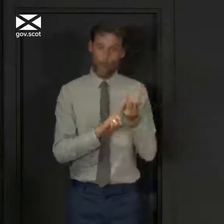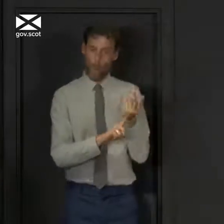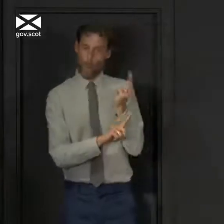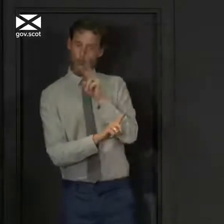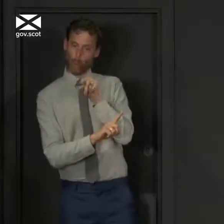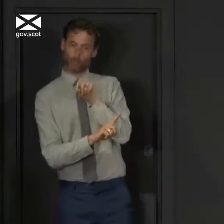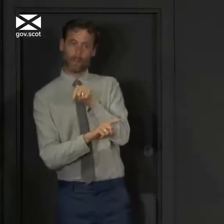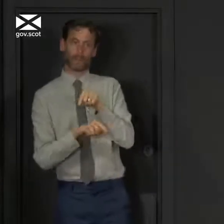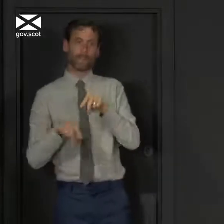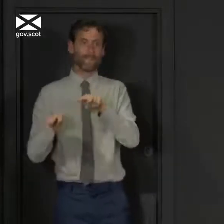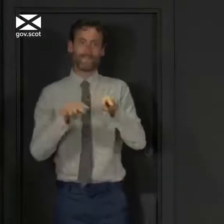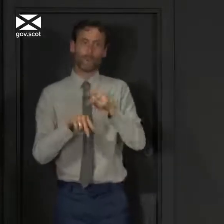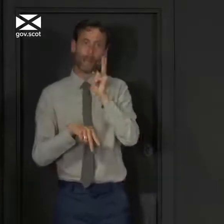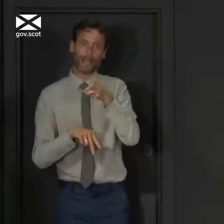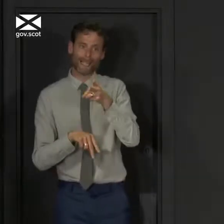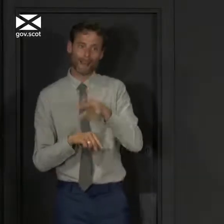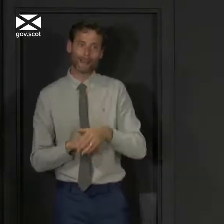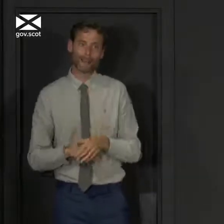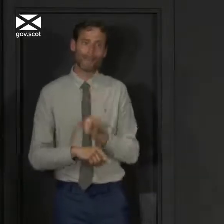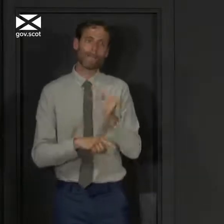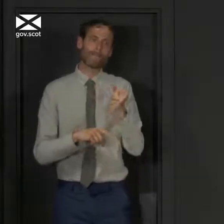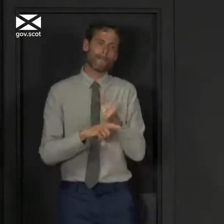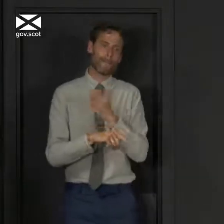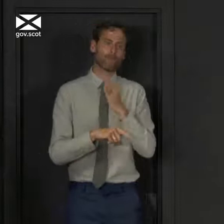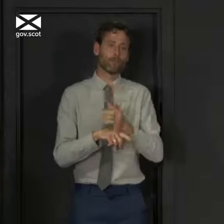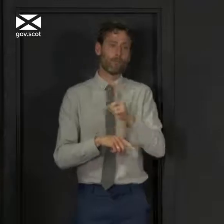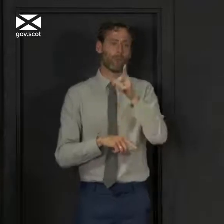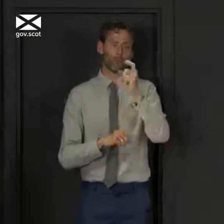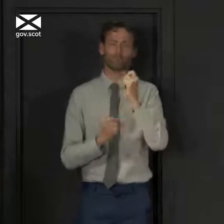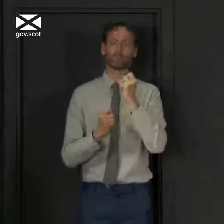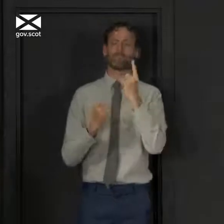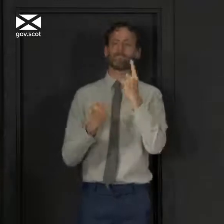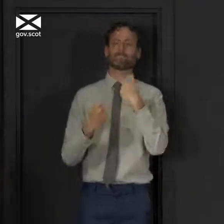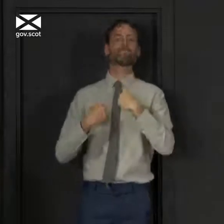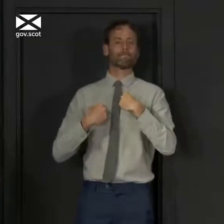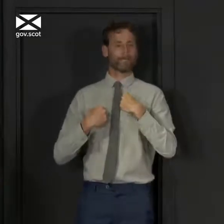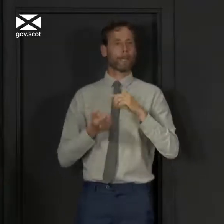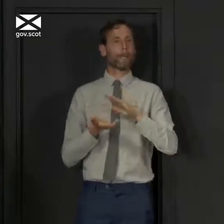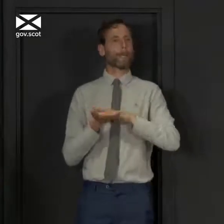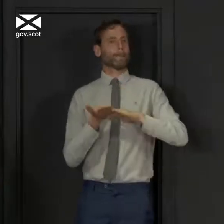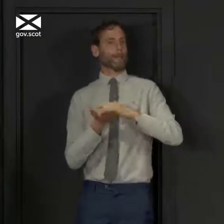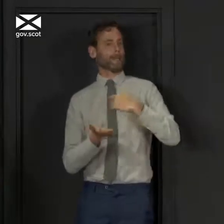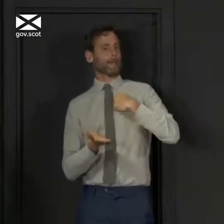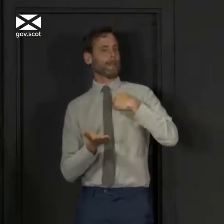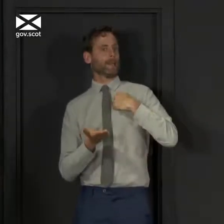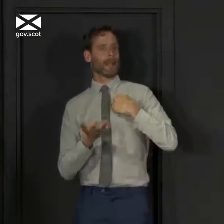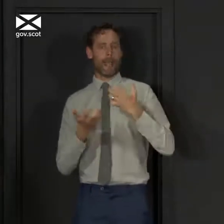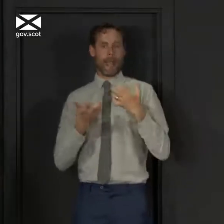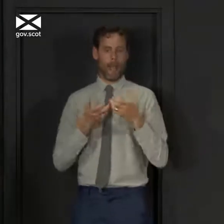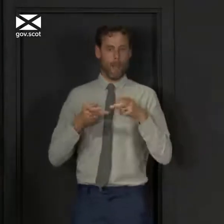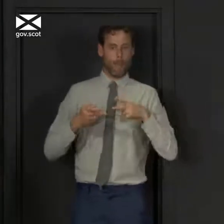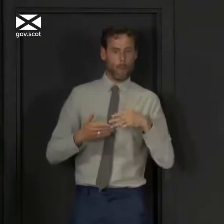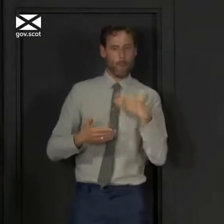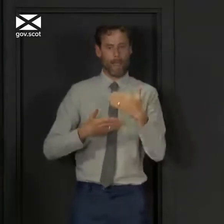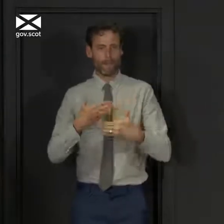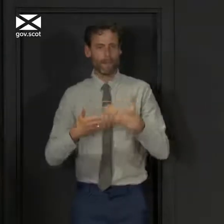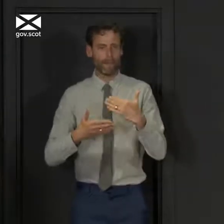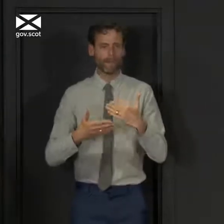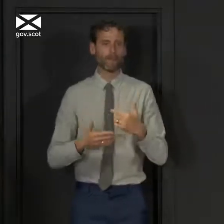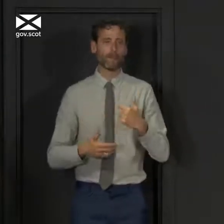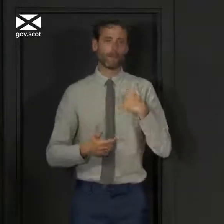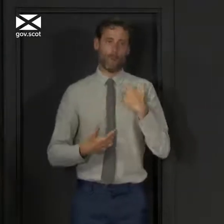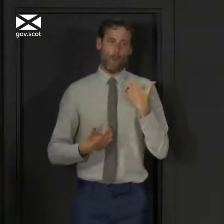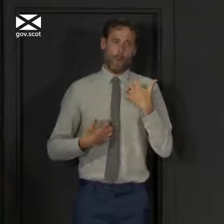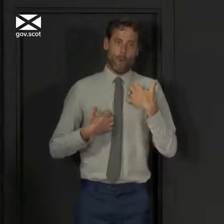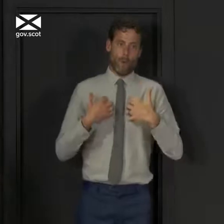on or to aspects of it just to make sure that you do understand the parameters that we are encouraging you to operate within look forward